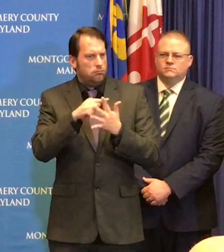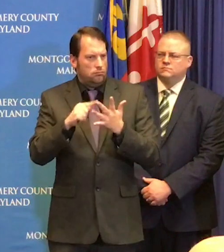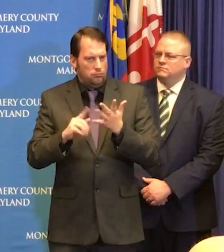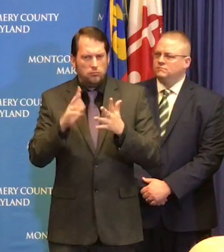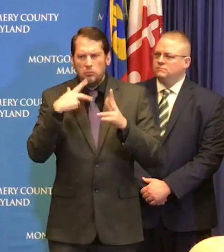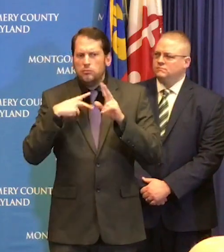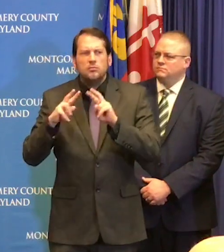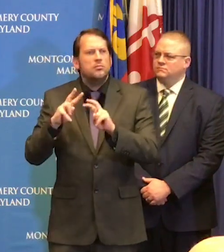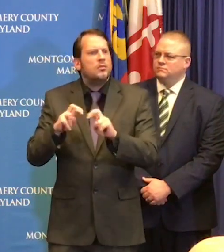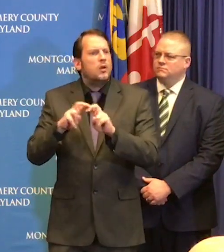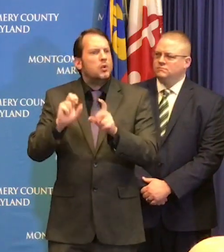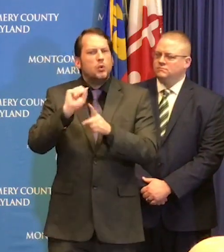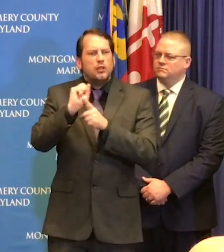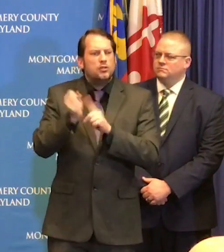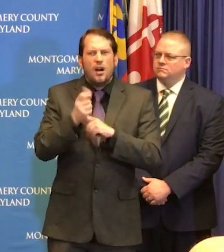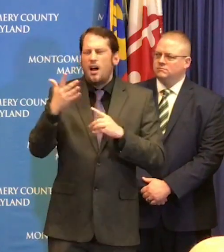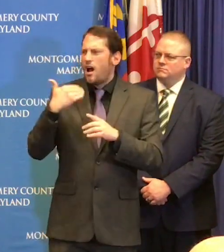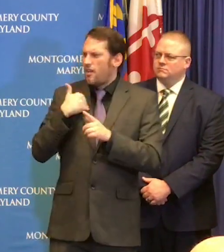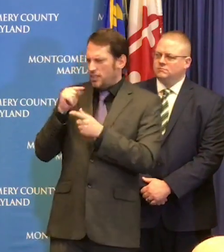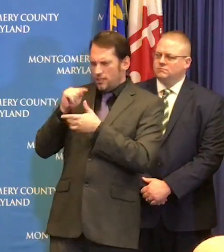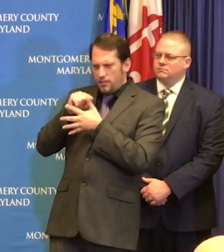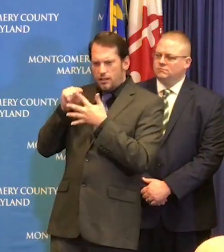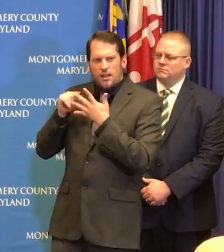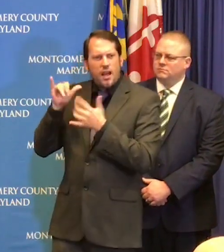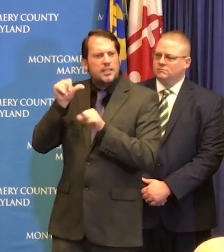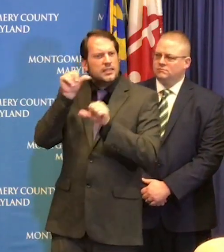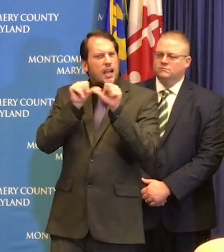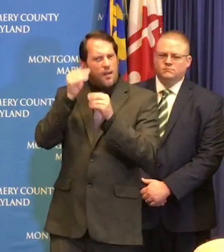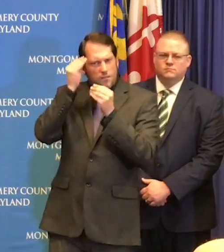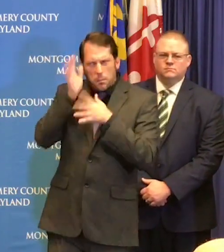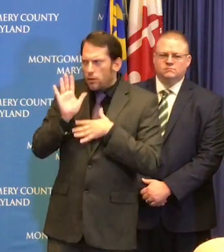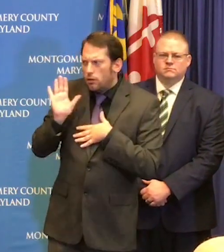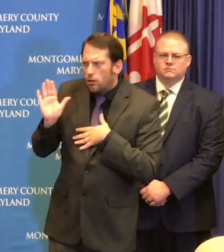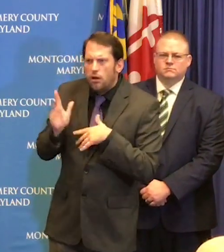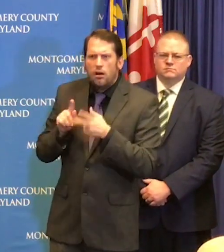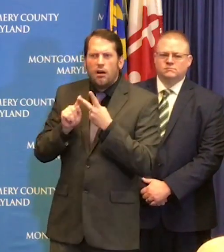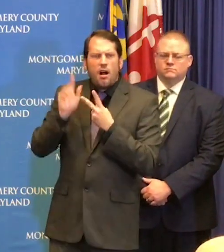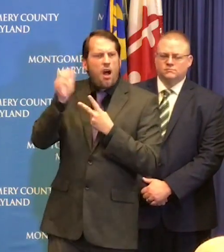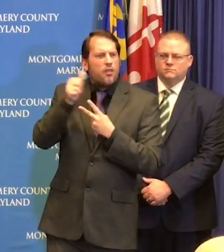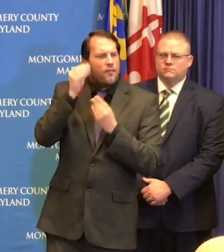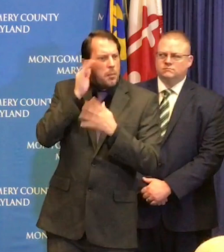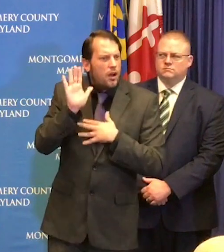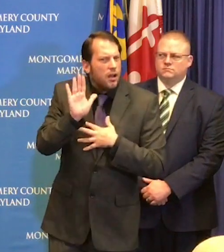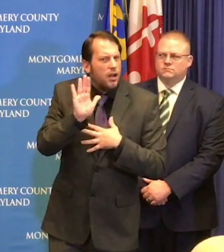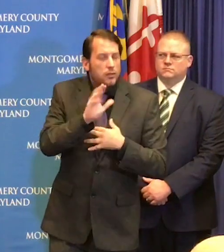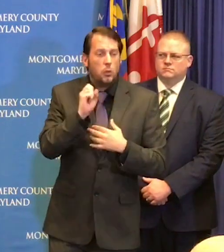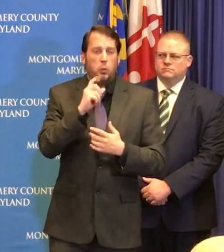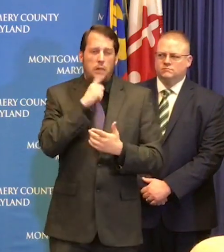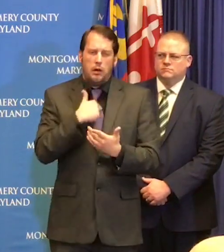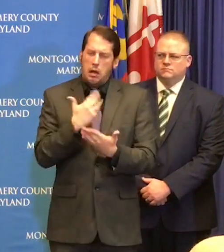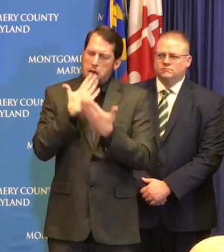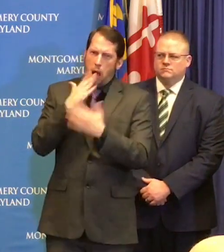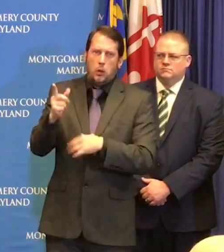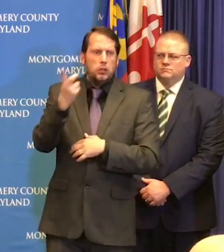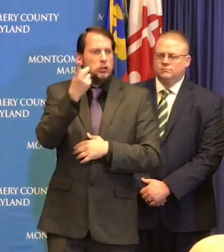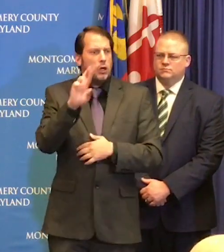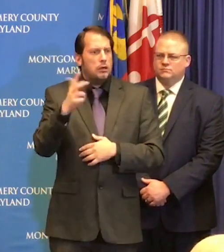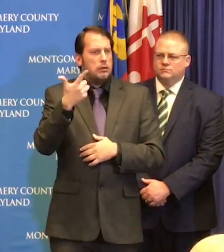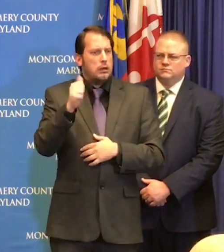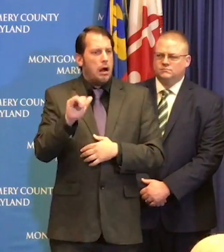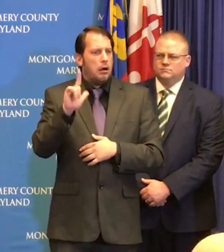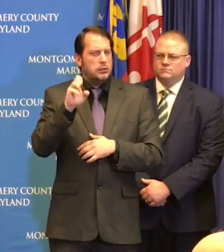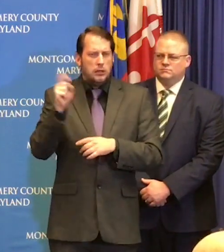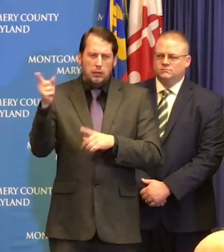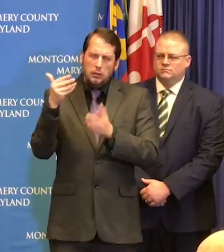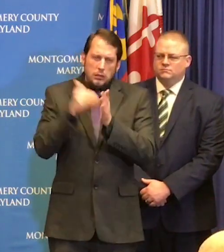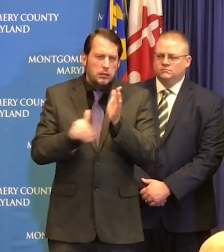thank Dr. Gales for constantly bringing this discussion back to the science and back to what does science tell us is the